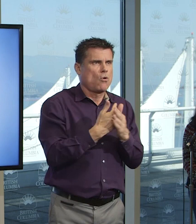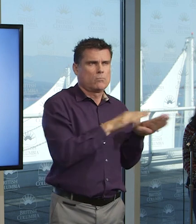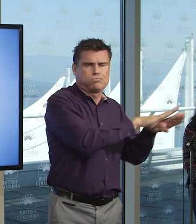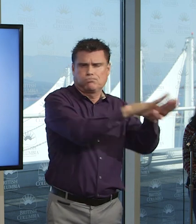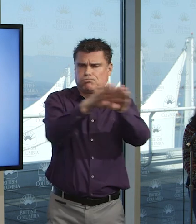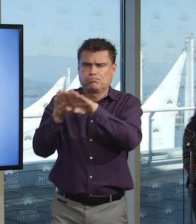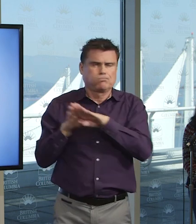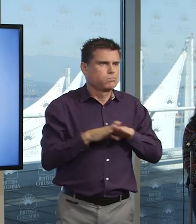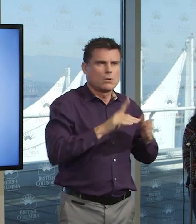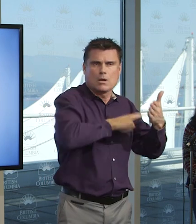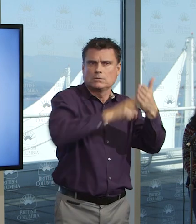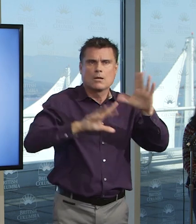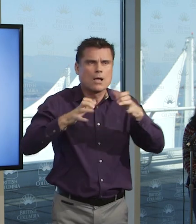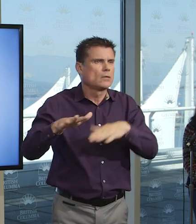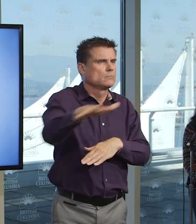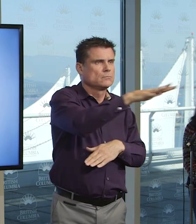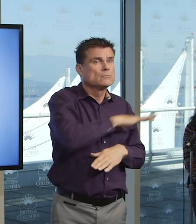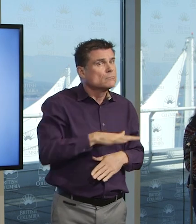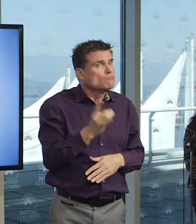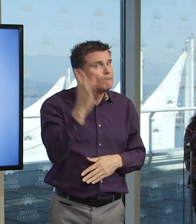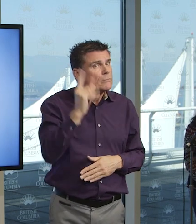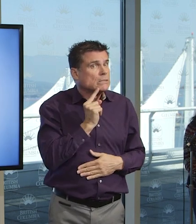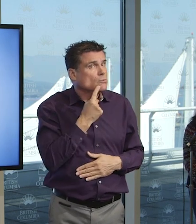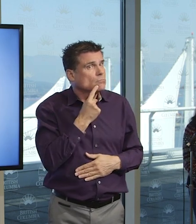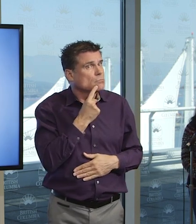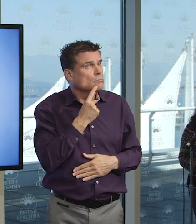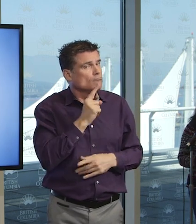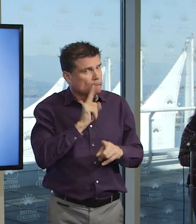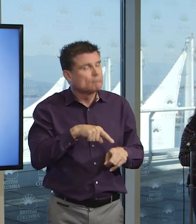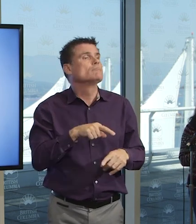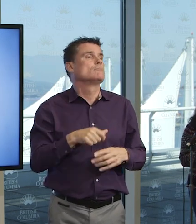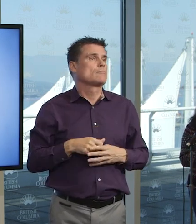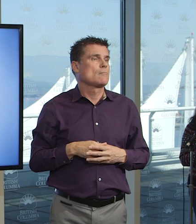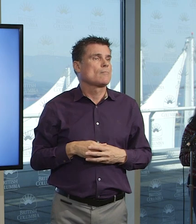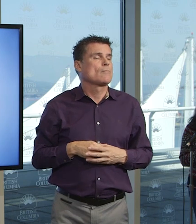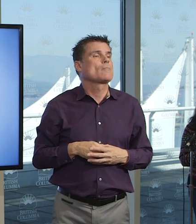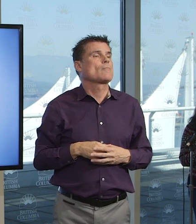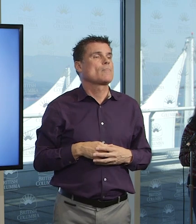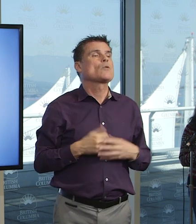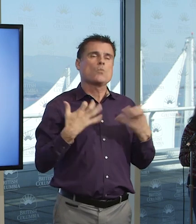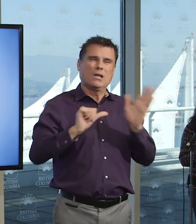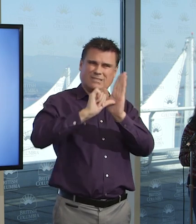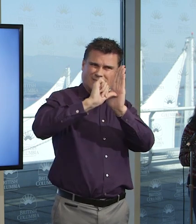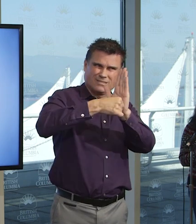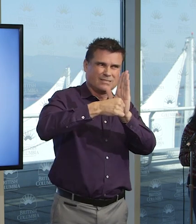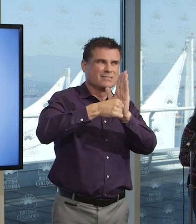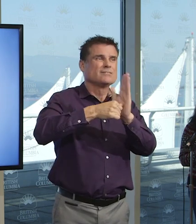say that, again, that it's everyone's obligation to comply. And the most important thing, the thing we've been saying